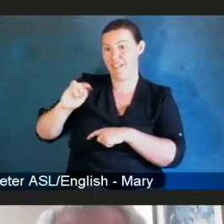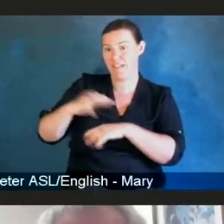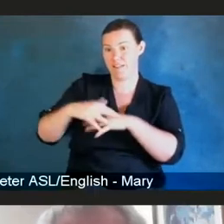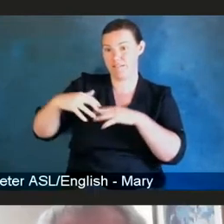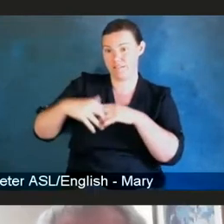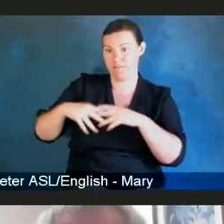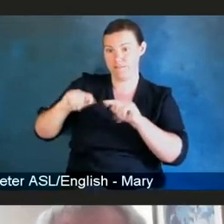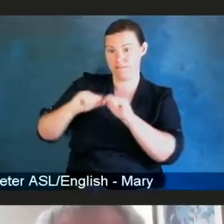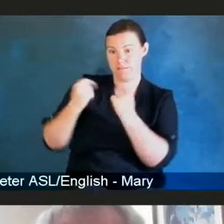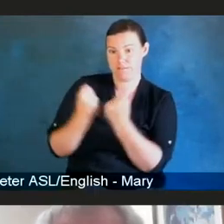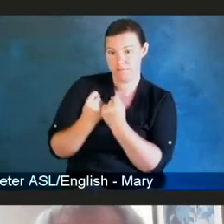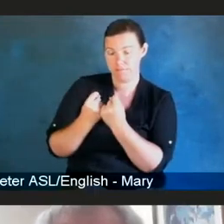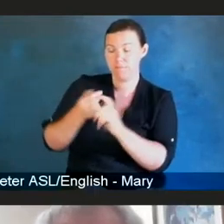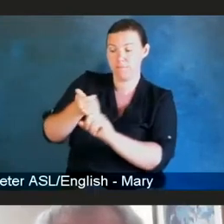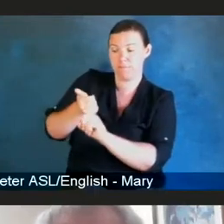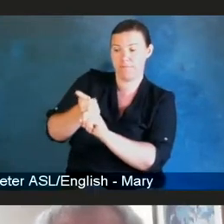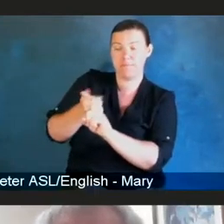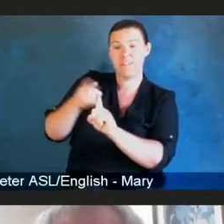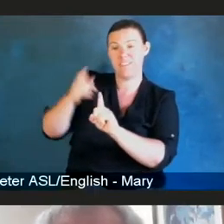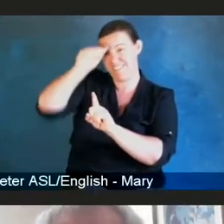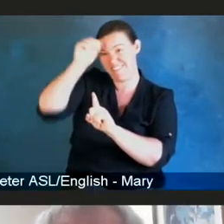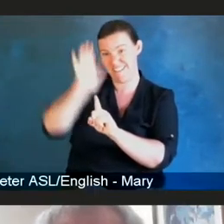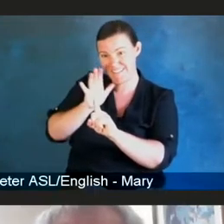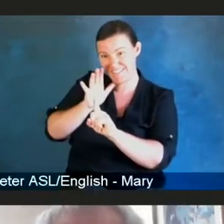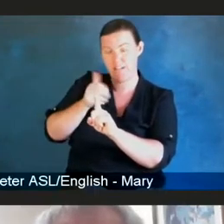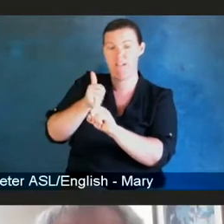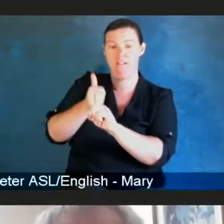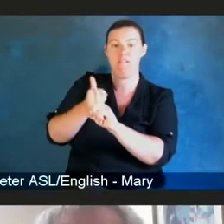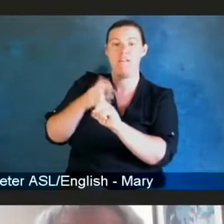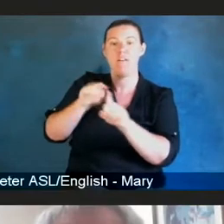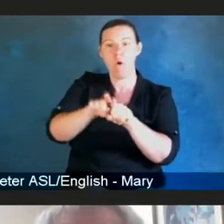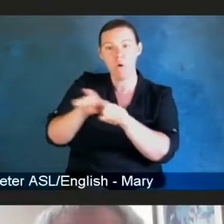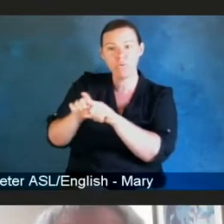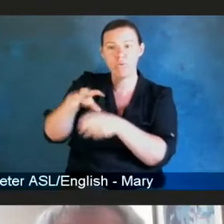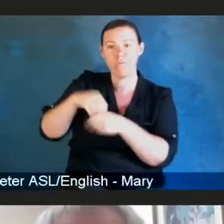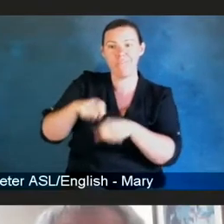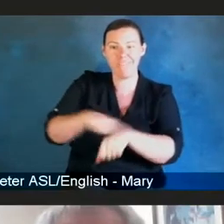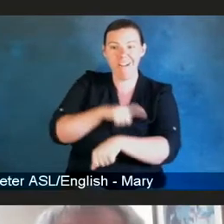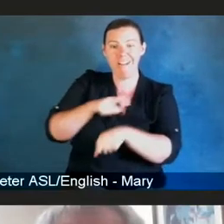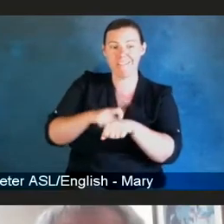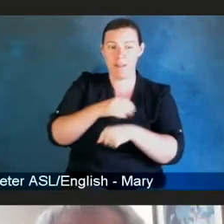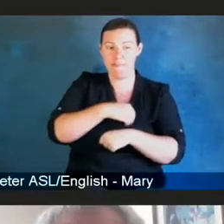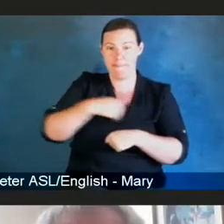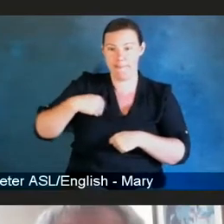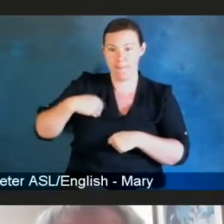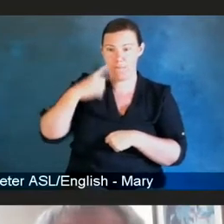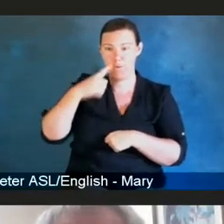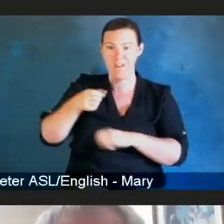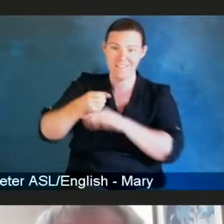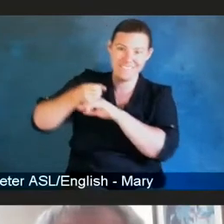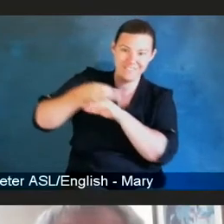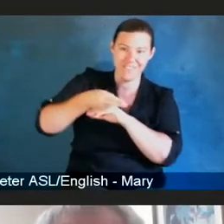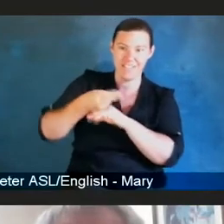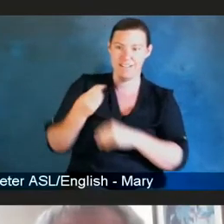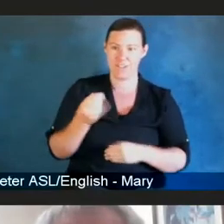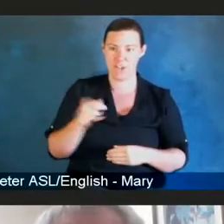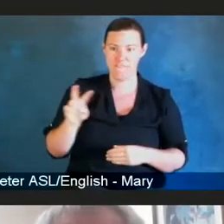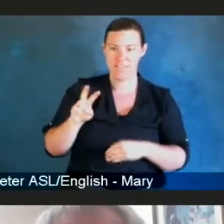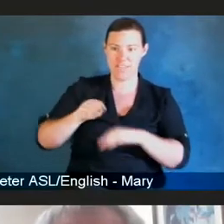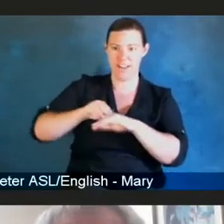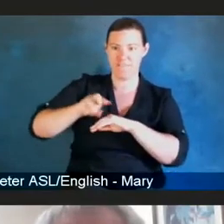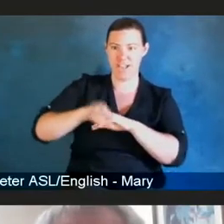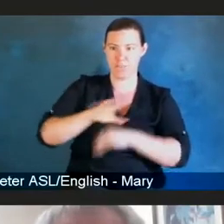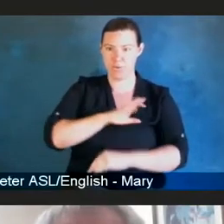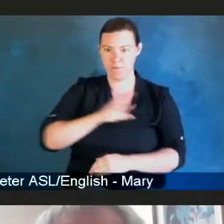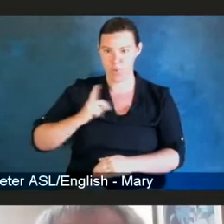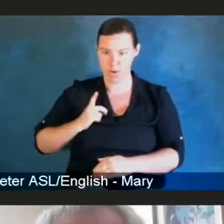member of the Defeat HIV Community Advisory Board. He's also a member of the Equity and Research Community Advisory